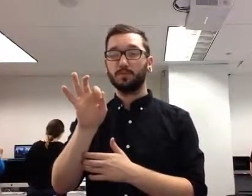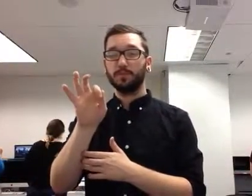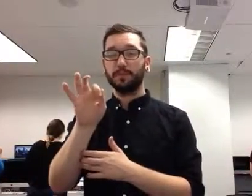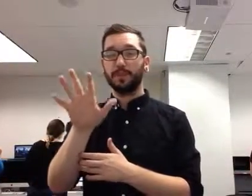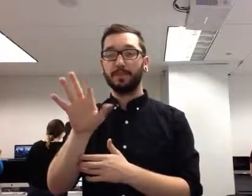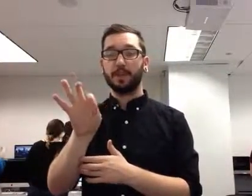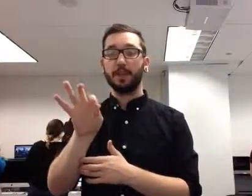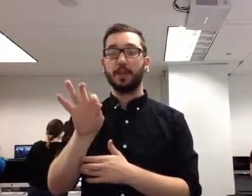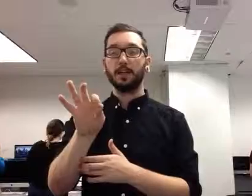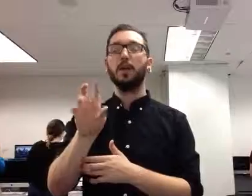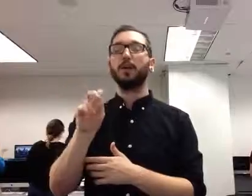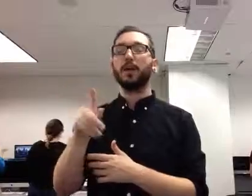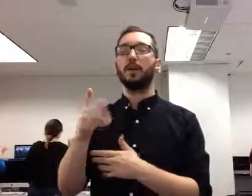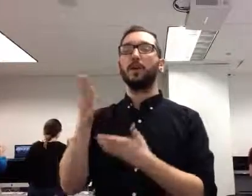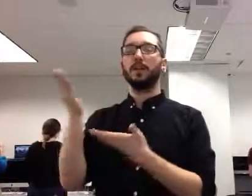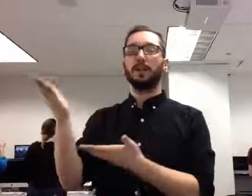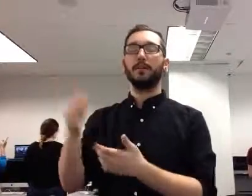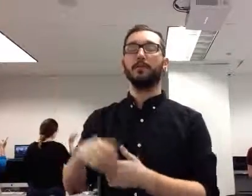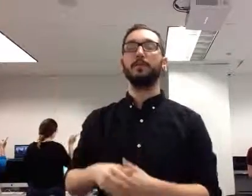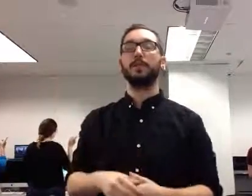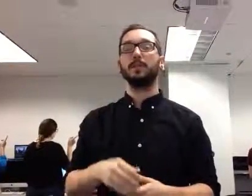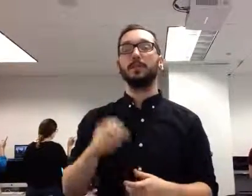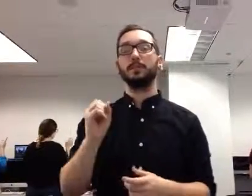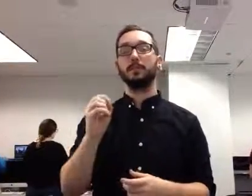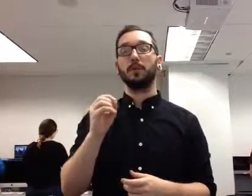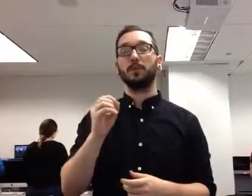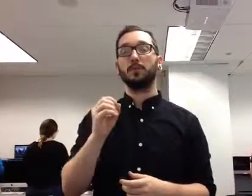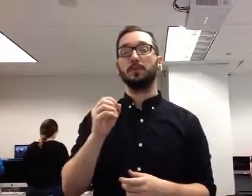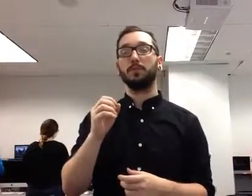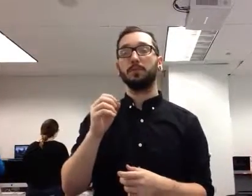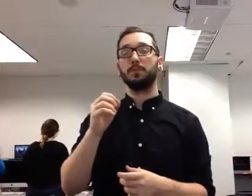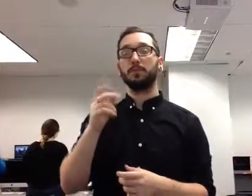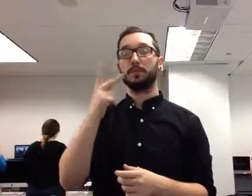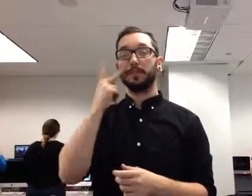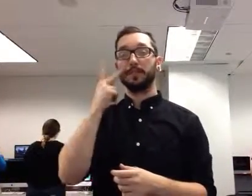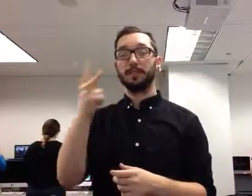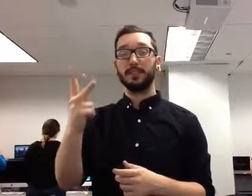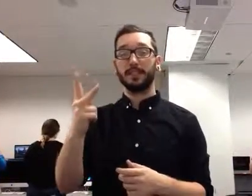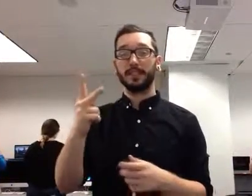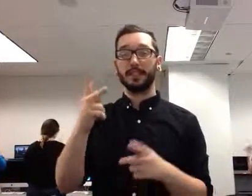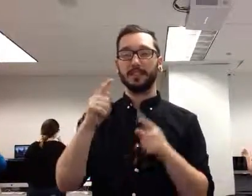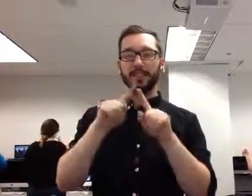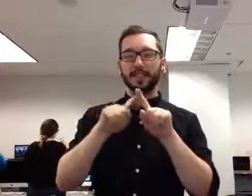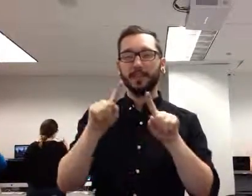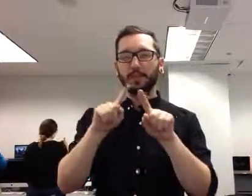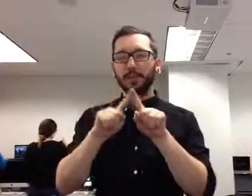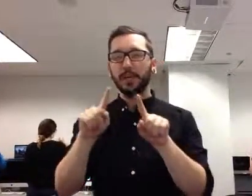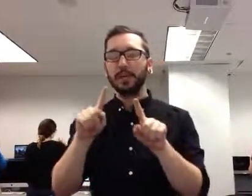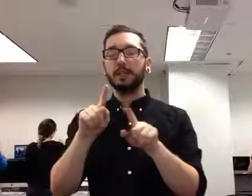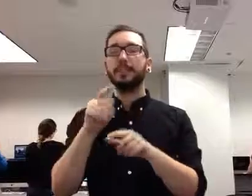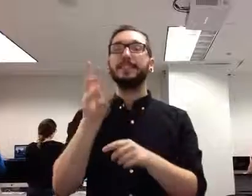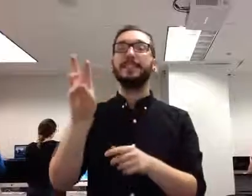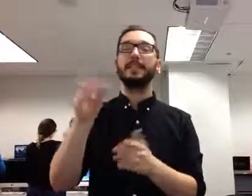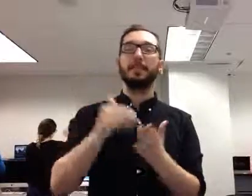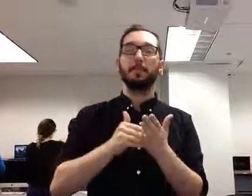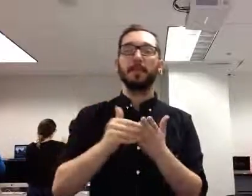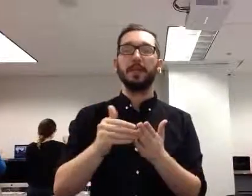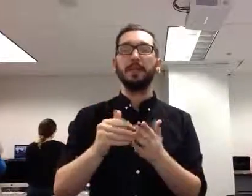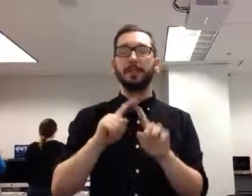All right? Right there. Okay? So you see it's about 6 million. What demographers call